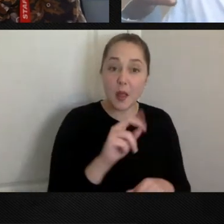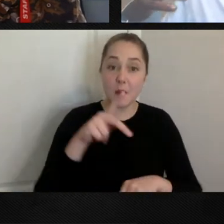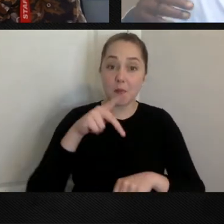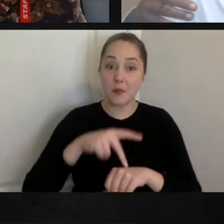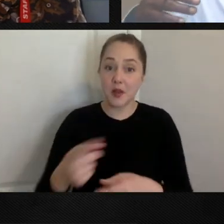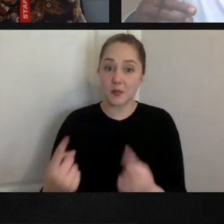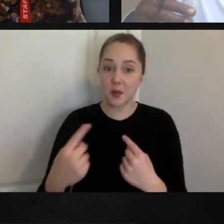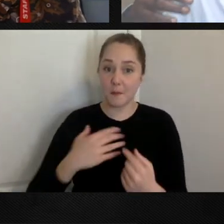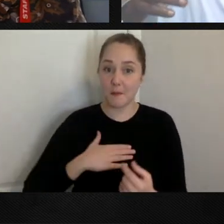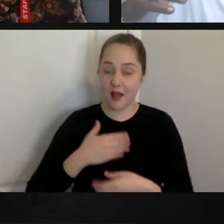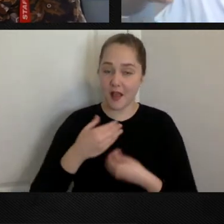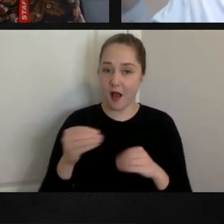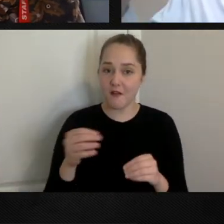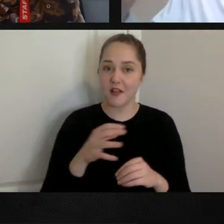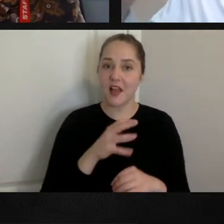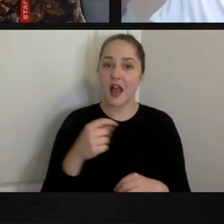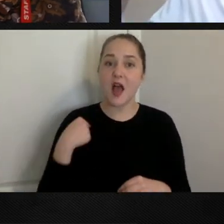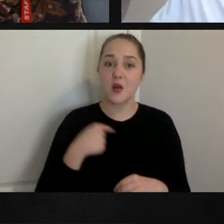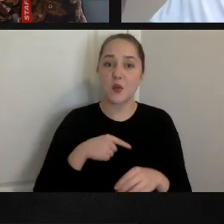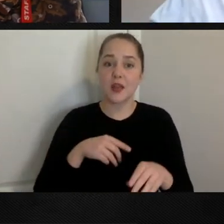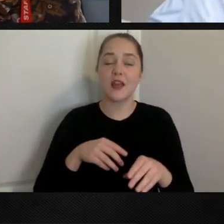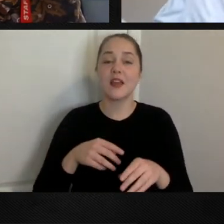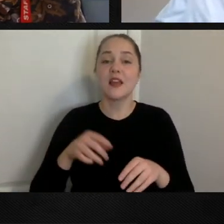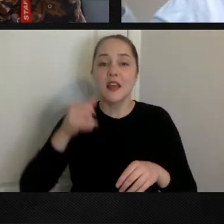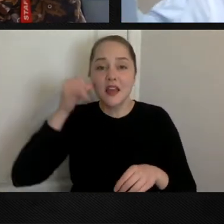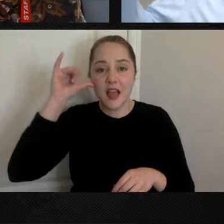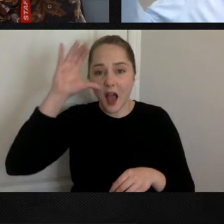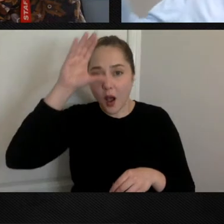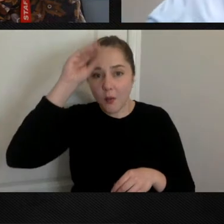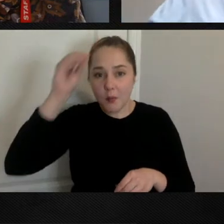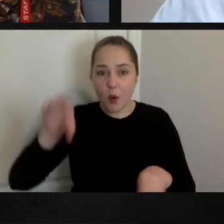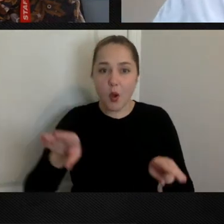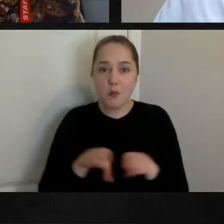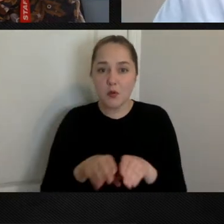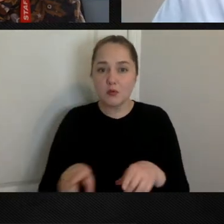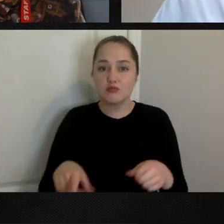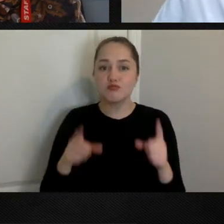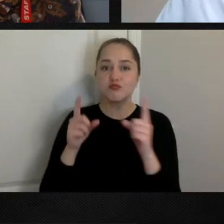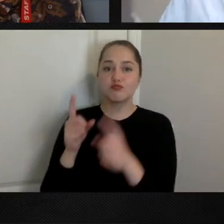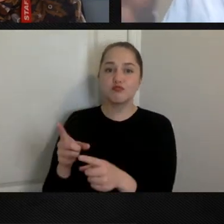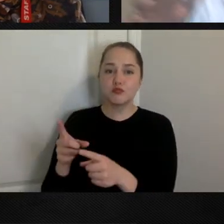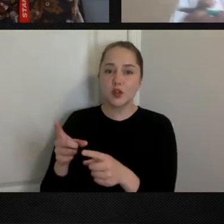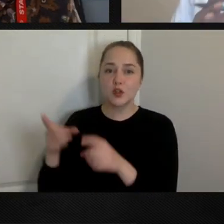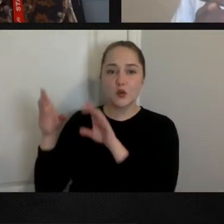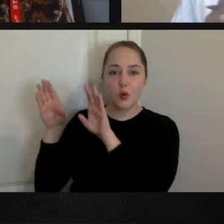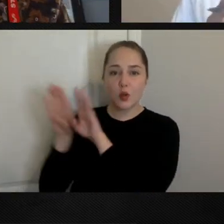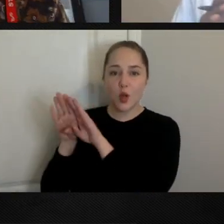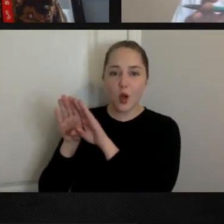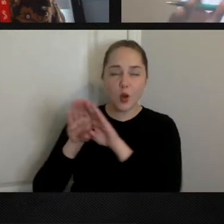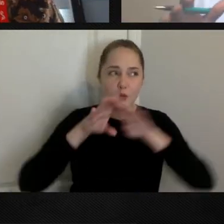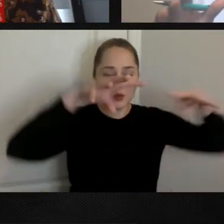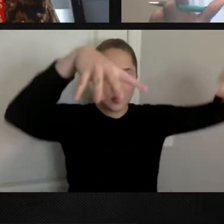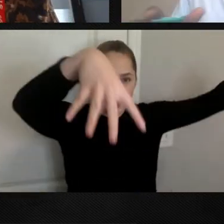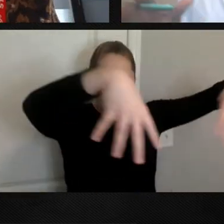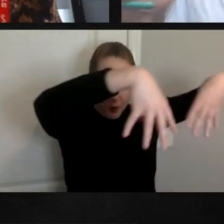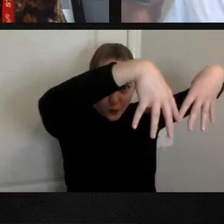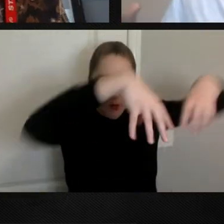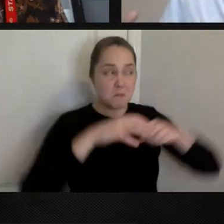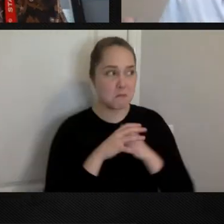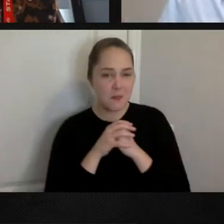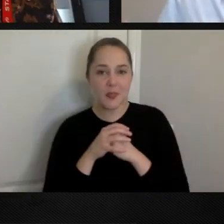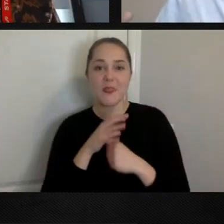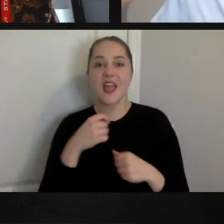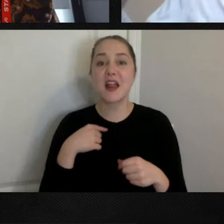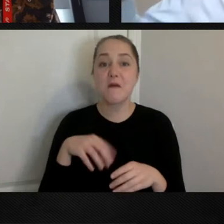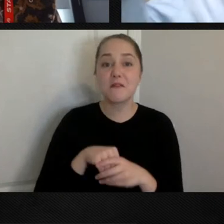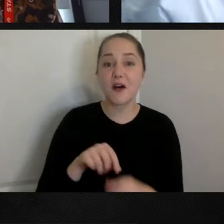office and we put our cowboy boots up on the desk, close the door and pull down the curtains. And also, I'm joined the Tupperware